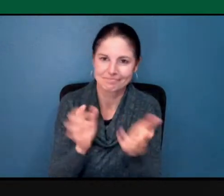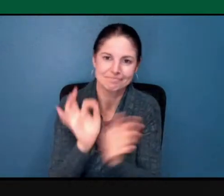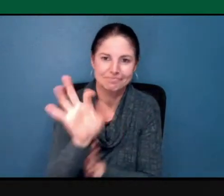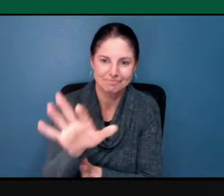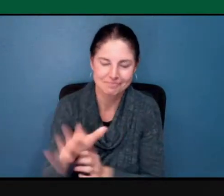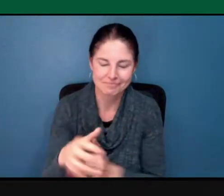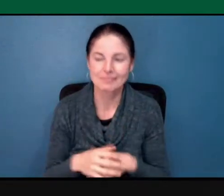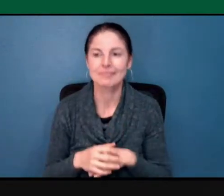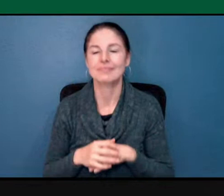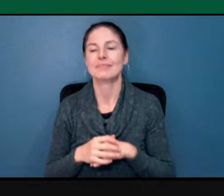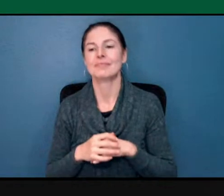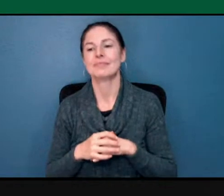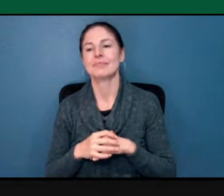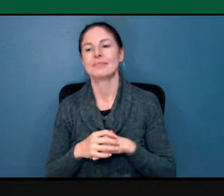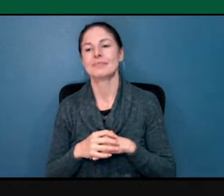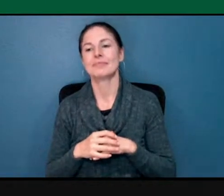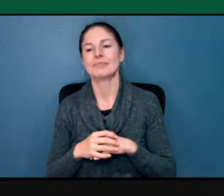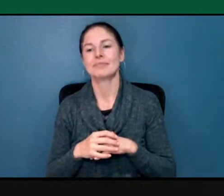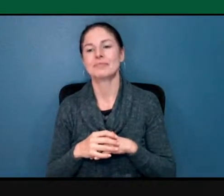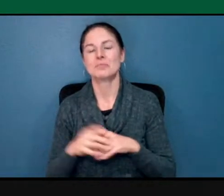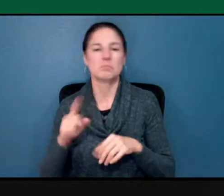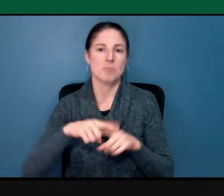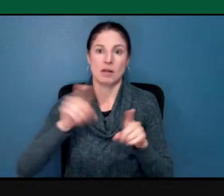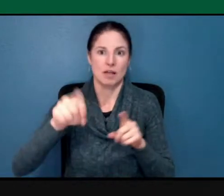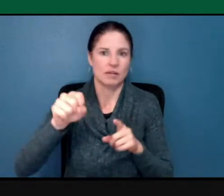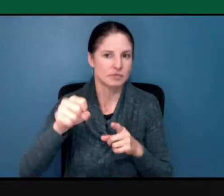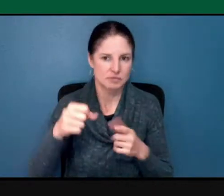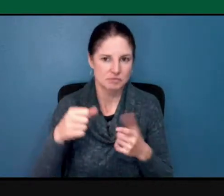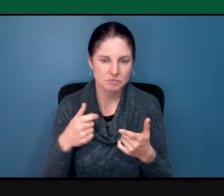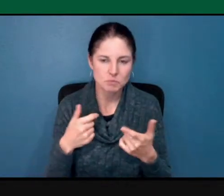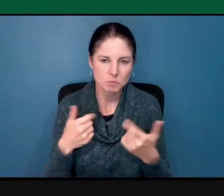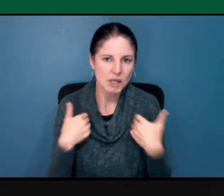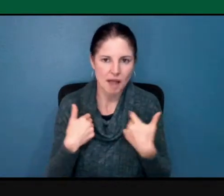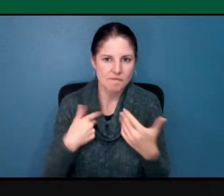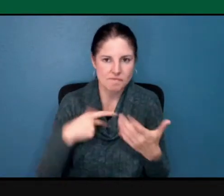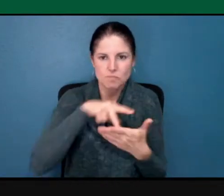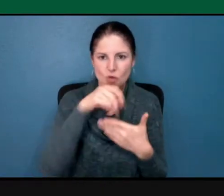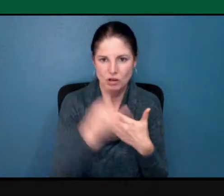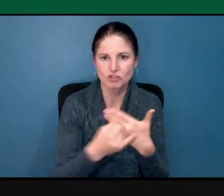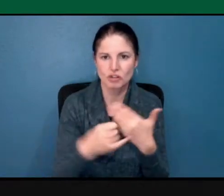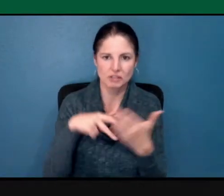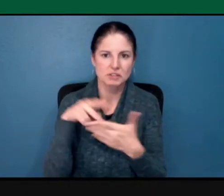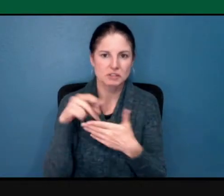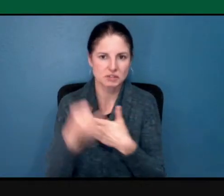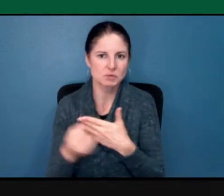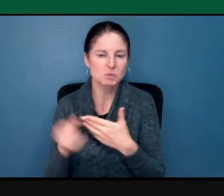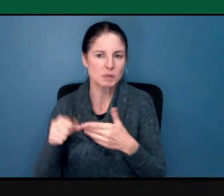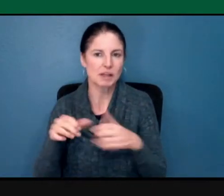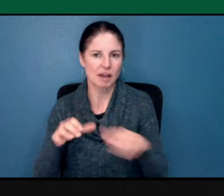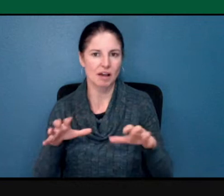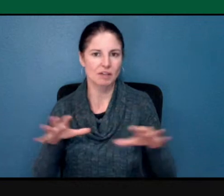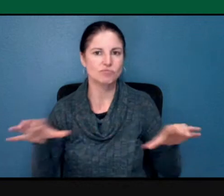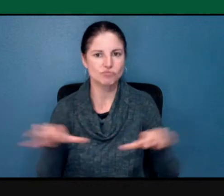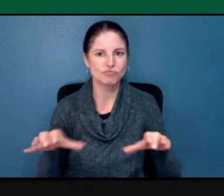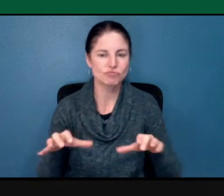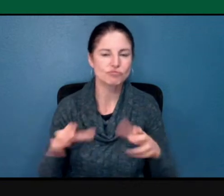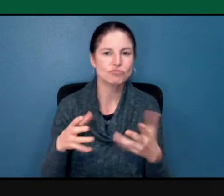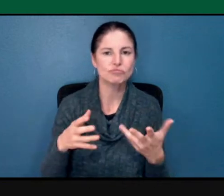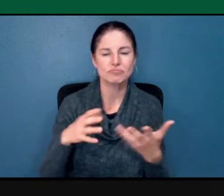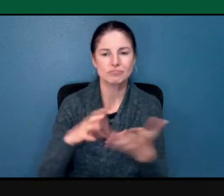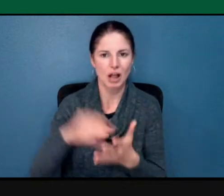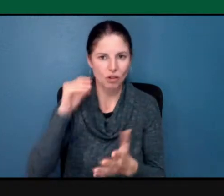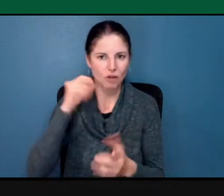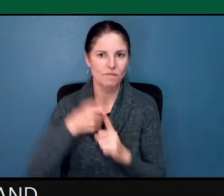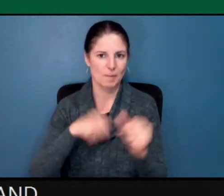right, where we can collectively come together to understand each other and learn from each other. And, you know, and I've done this through different